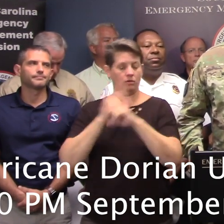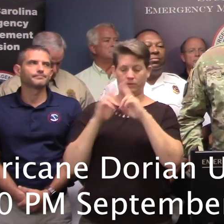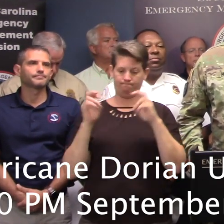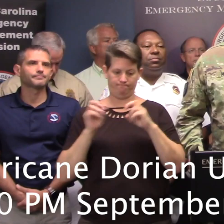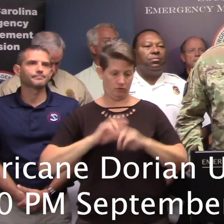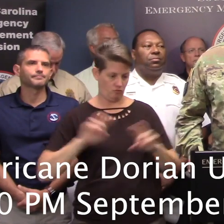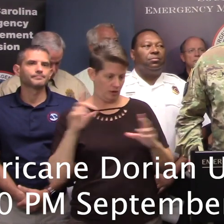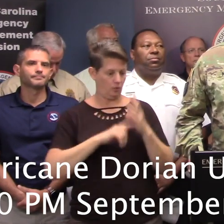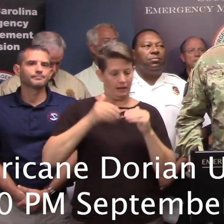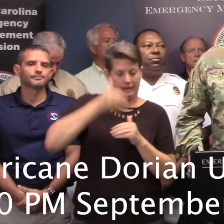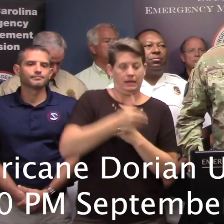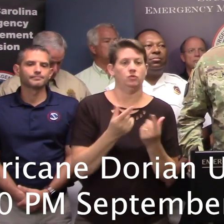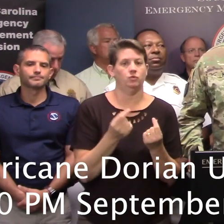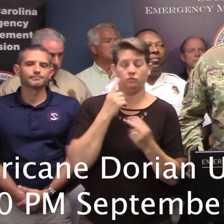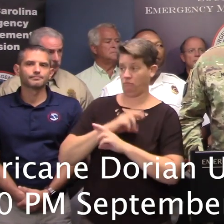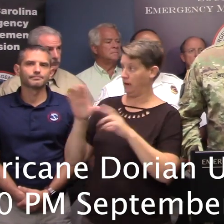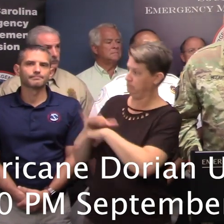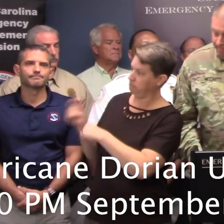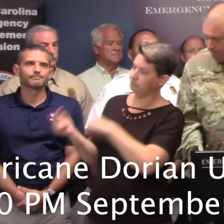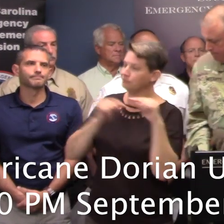units on standby to be called up as necessary.